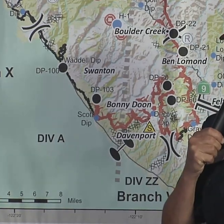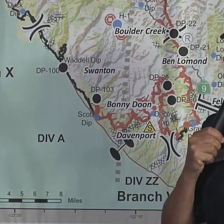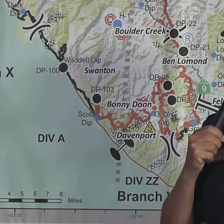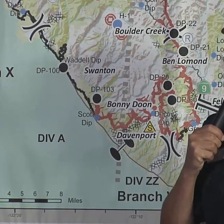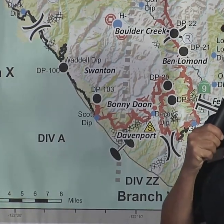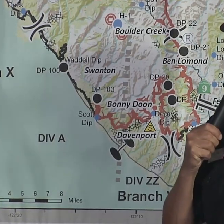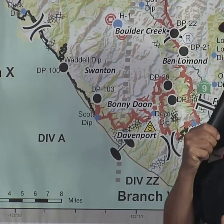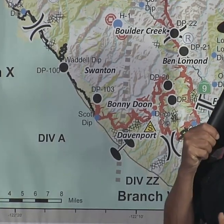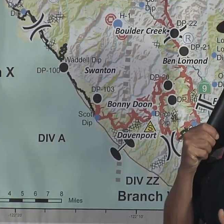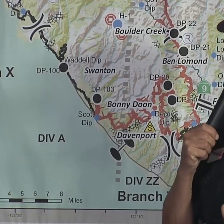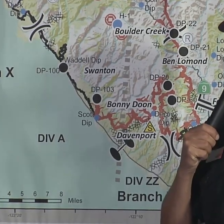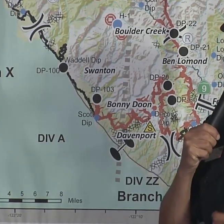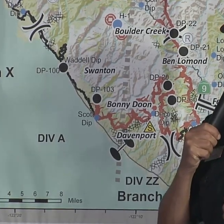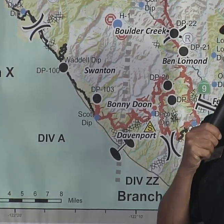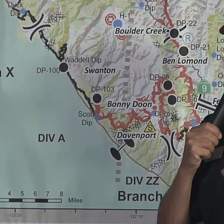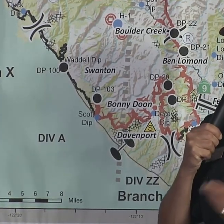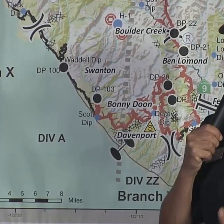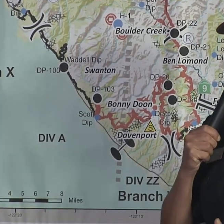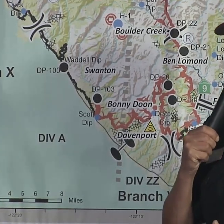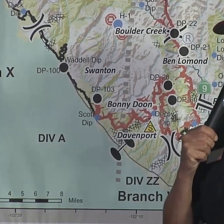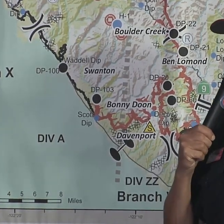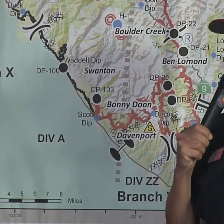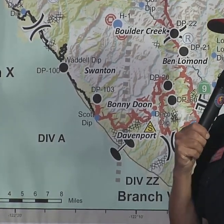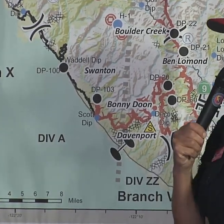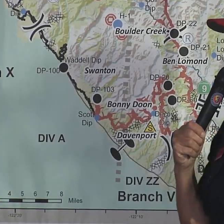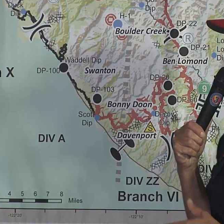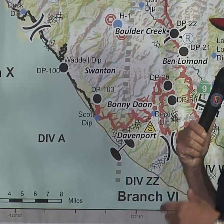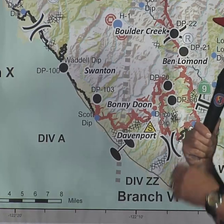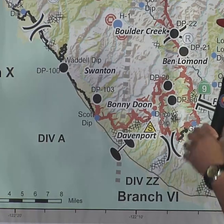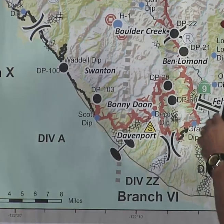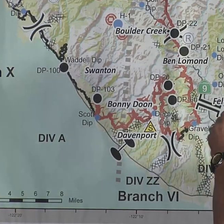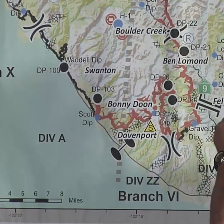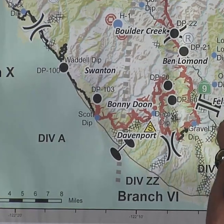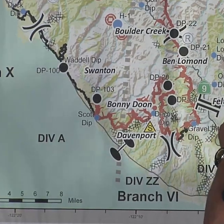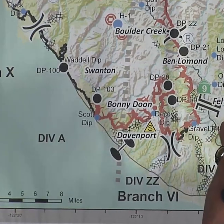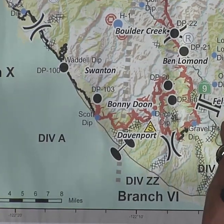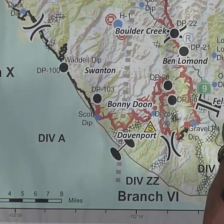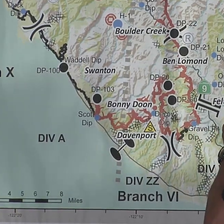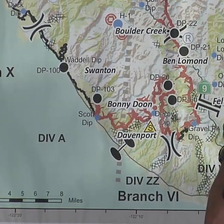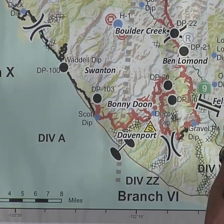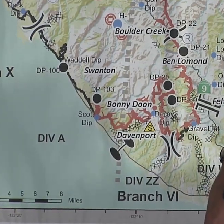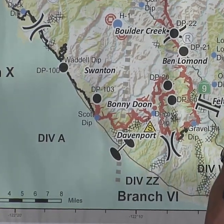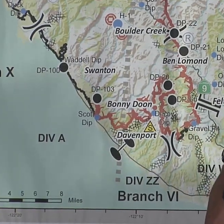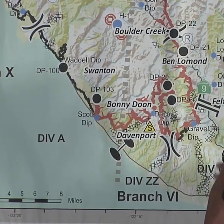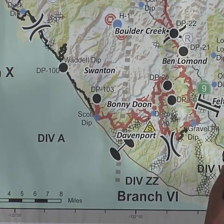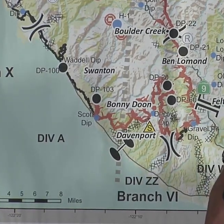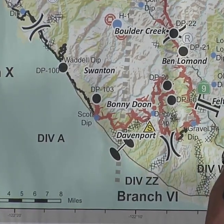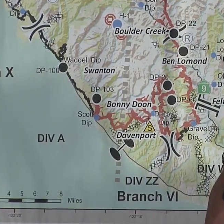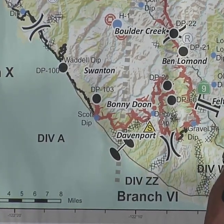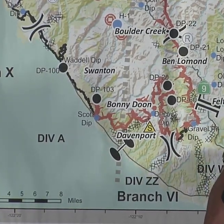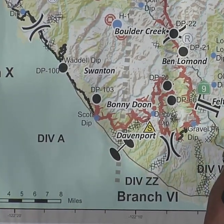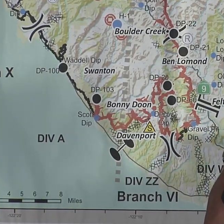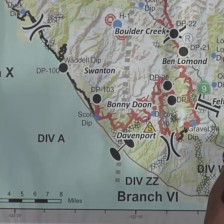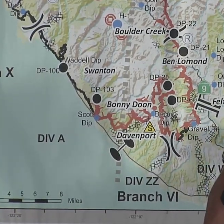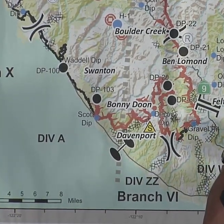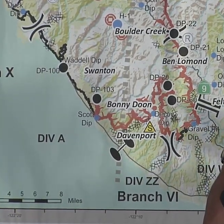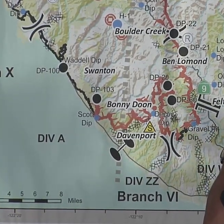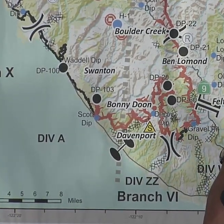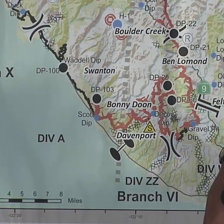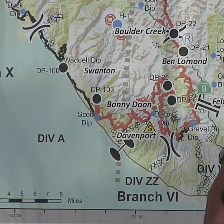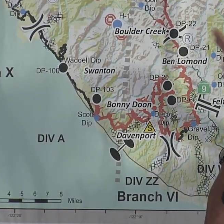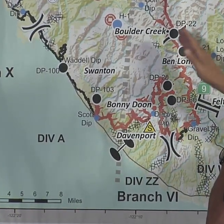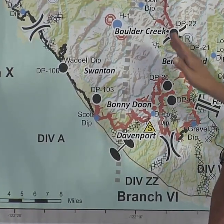crews, which we desperately need. We were seeing our type 1 crews, so everything was showing up that we needed, and